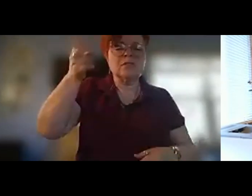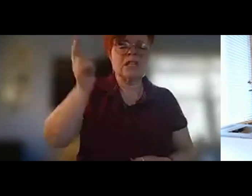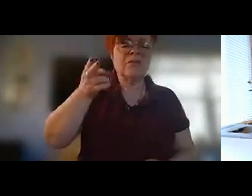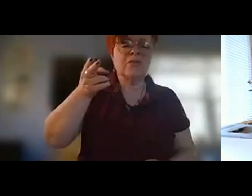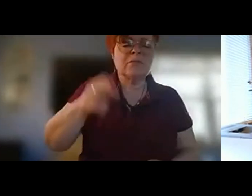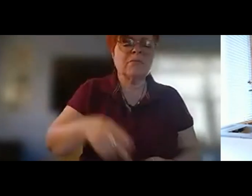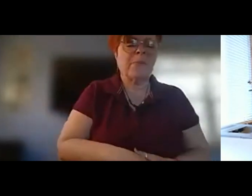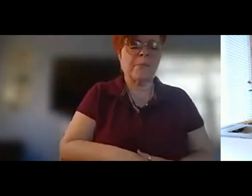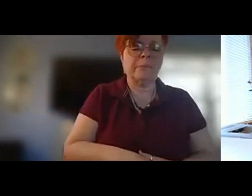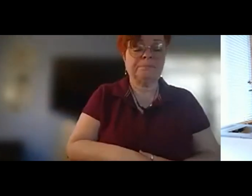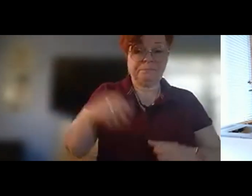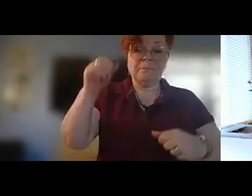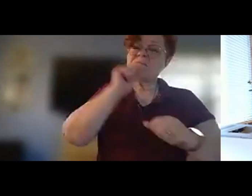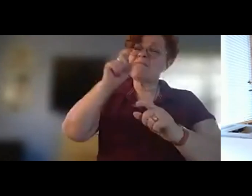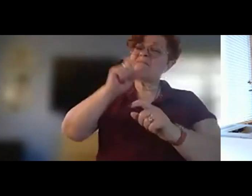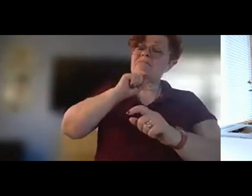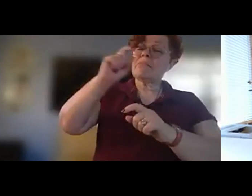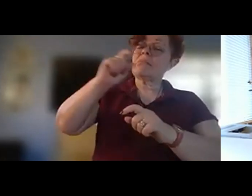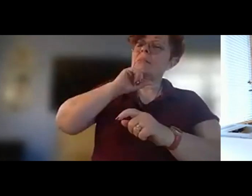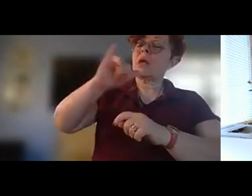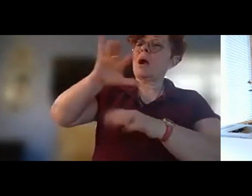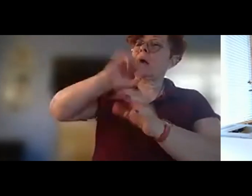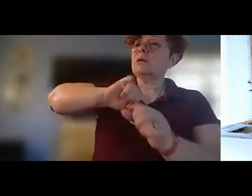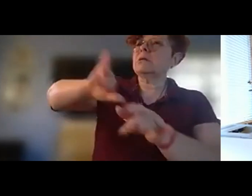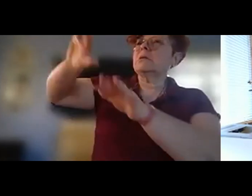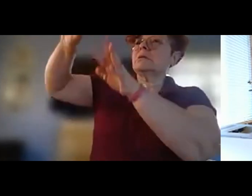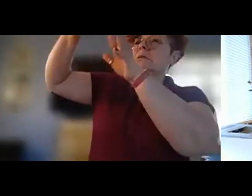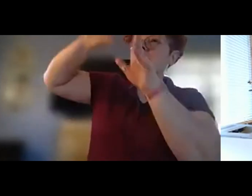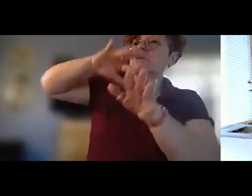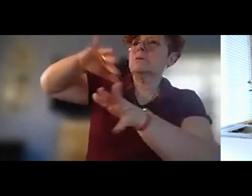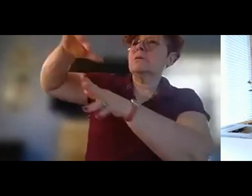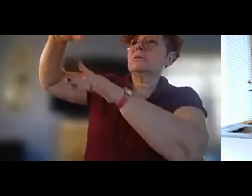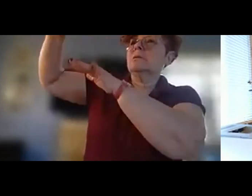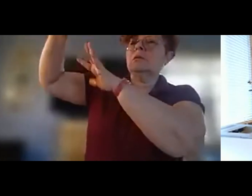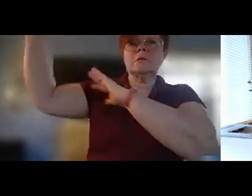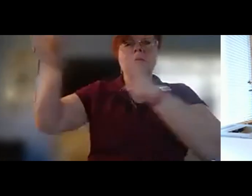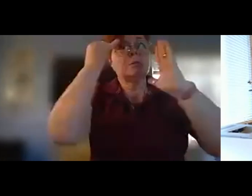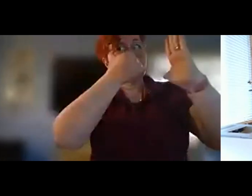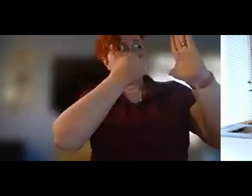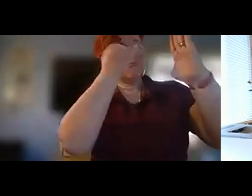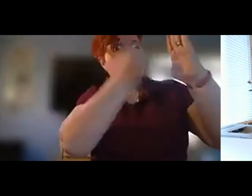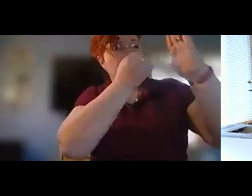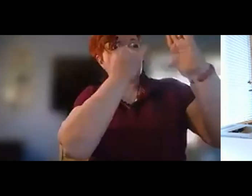glacier retreating notches clawed